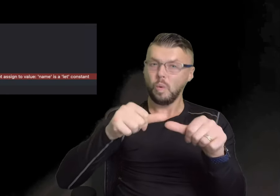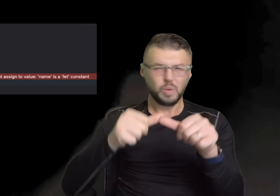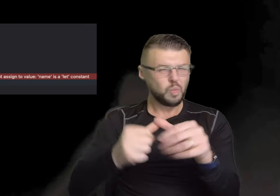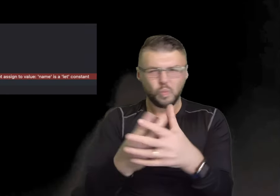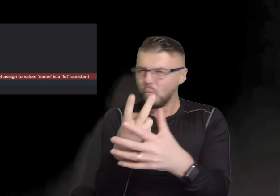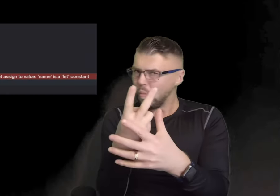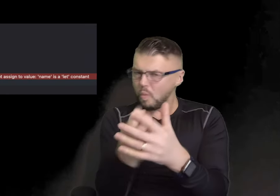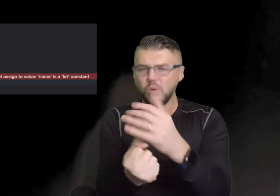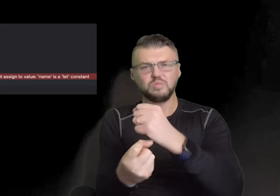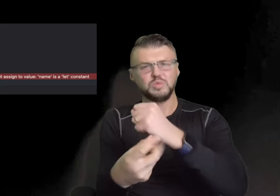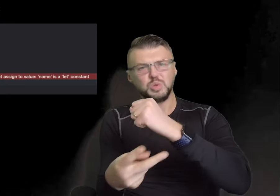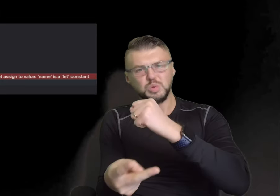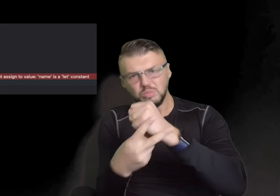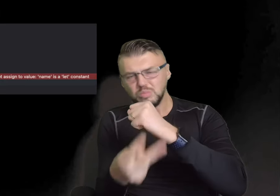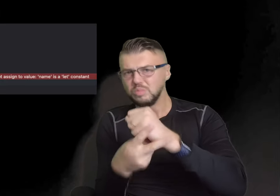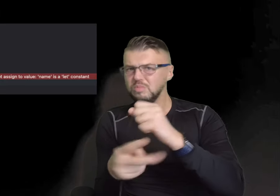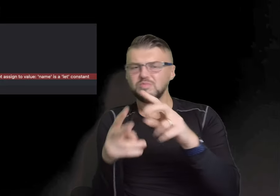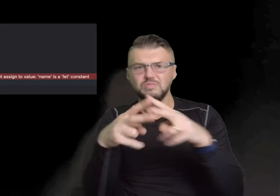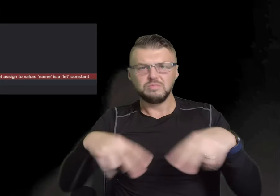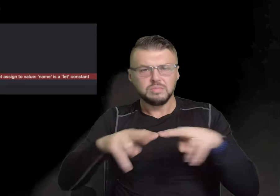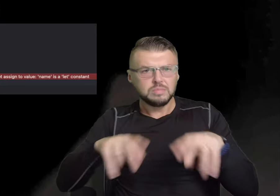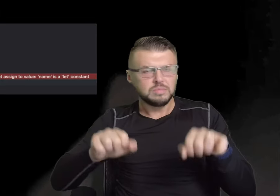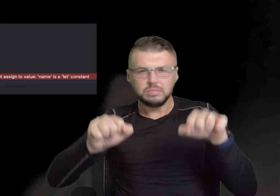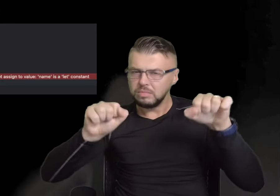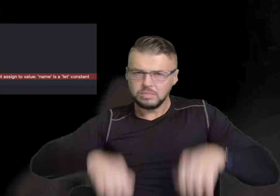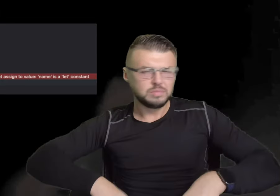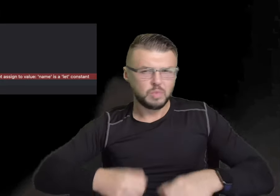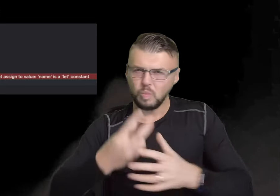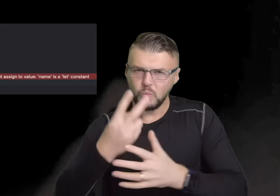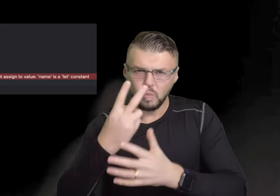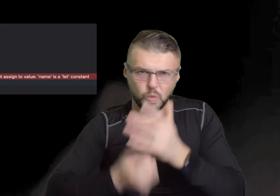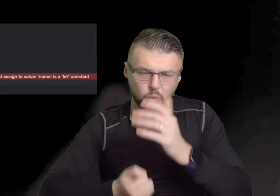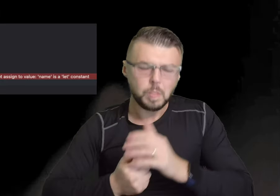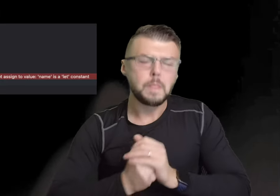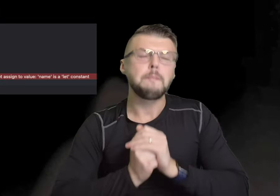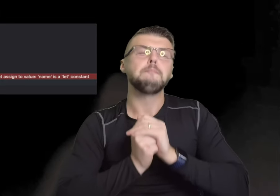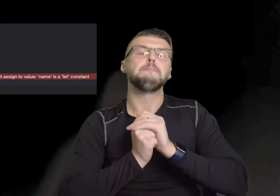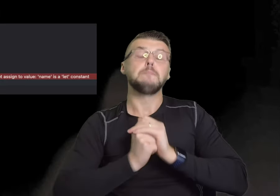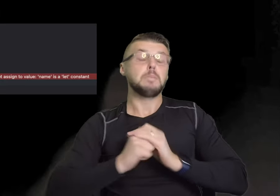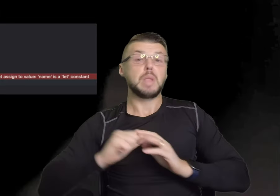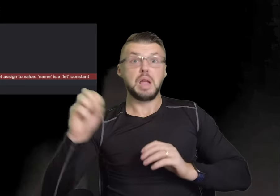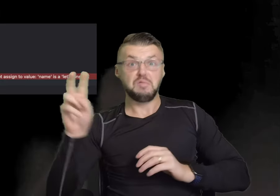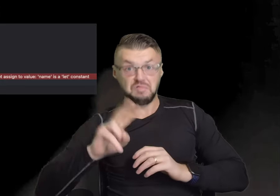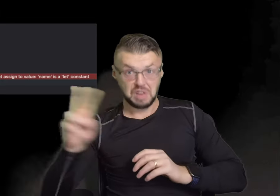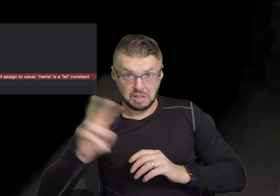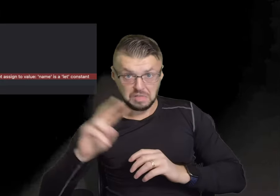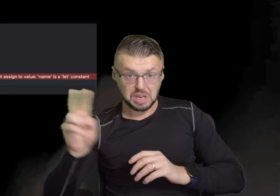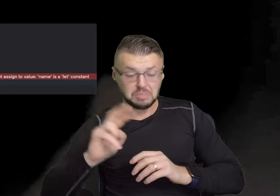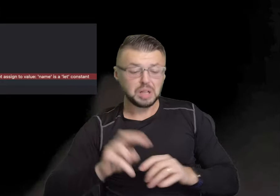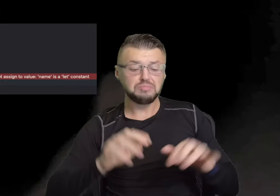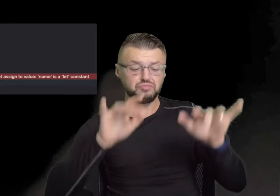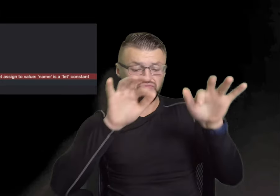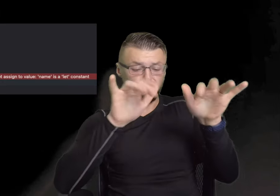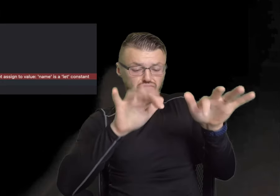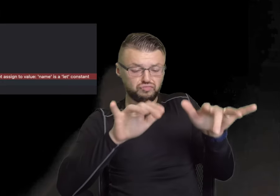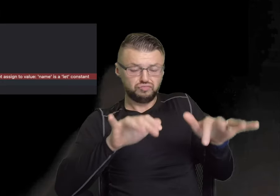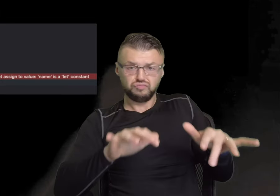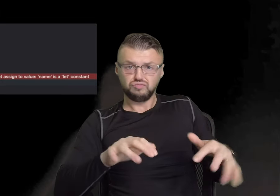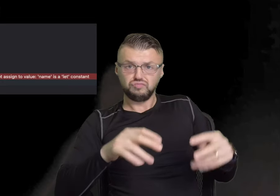both store values. They both can store values in your program. Variable, when you create variable in your